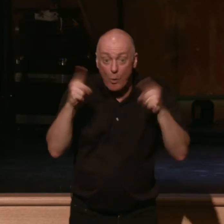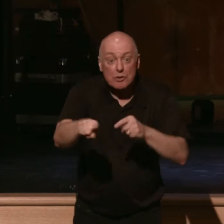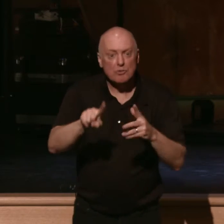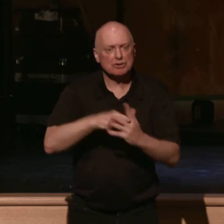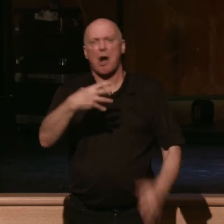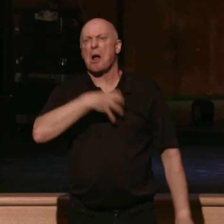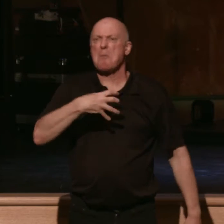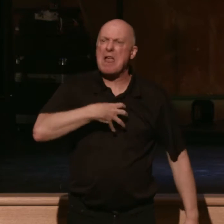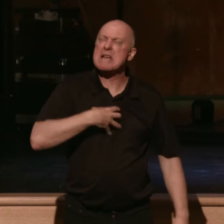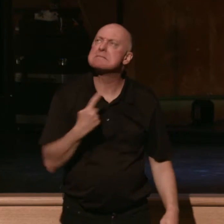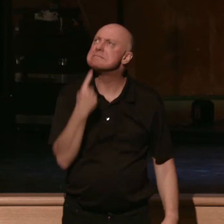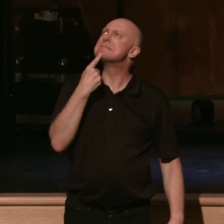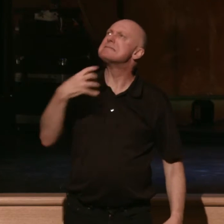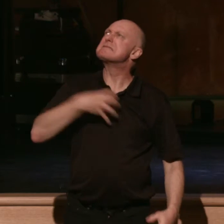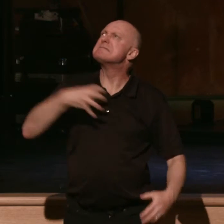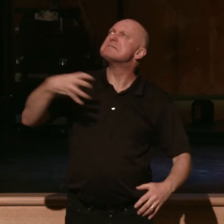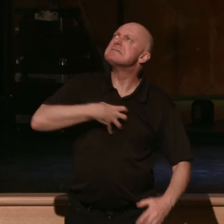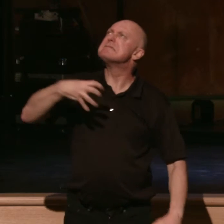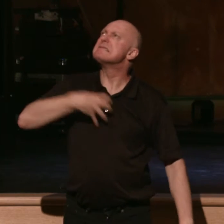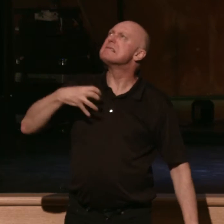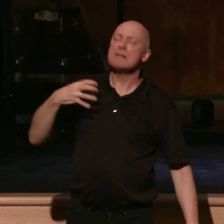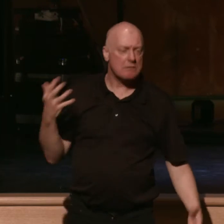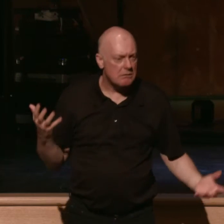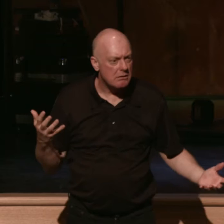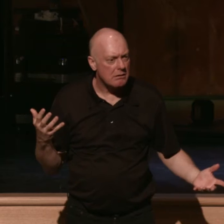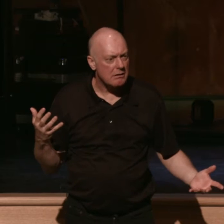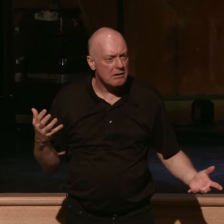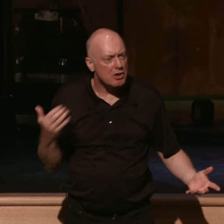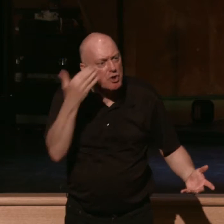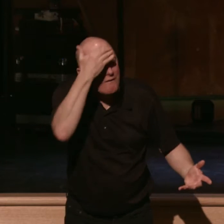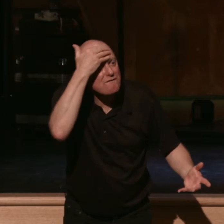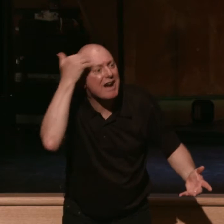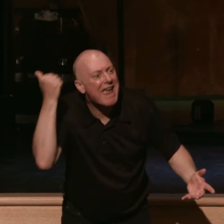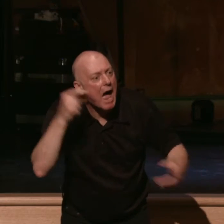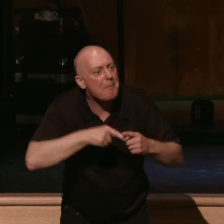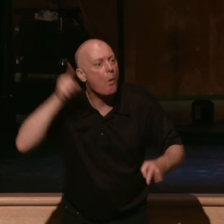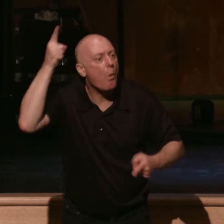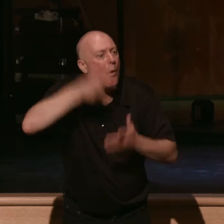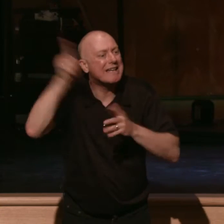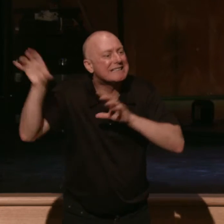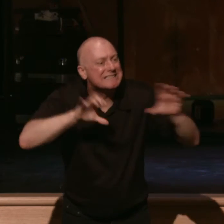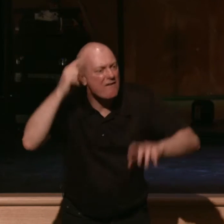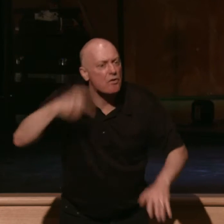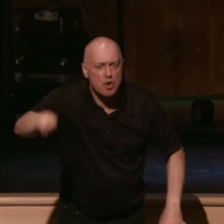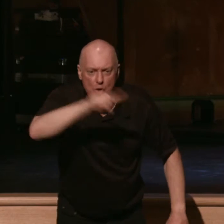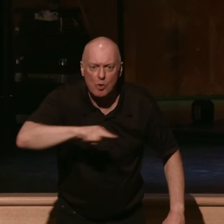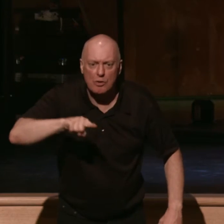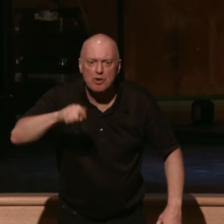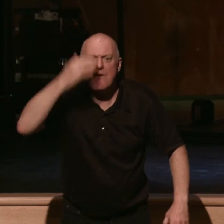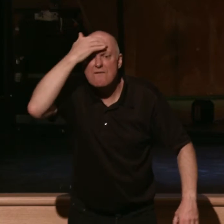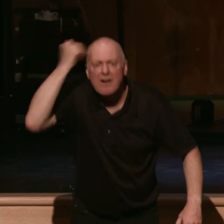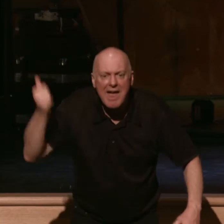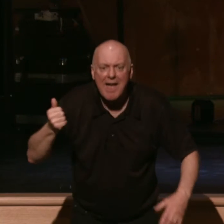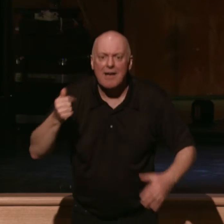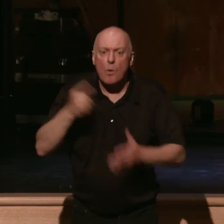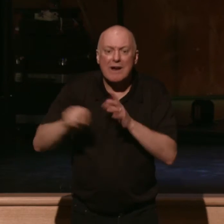murmuring and grumbling in your heart, you forget this stuff. You forget what God has done in your life.